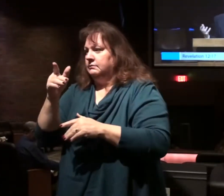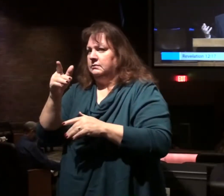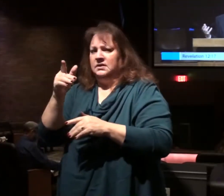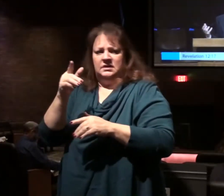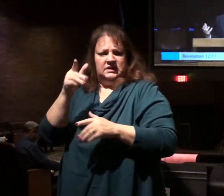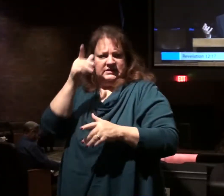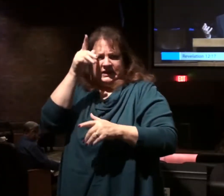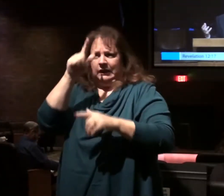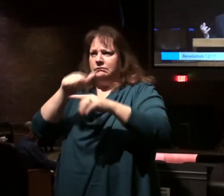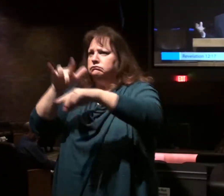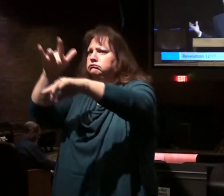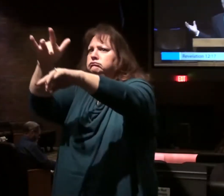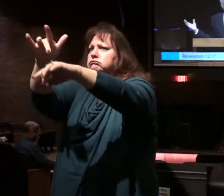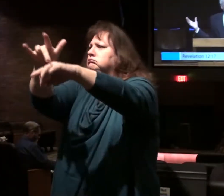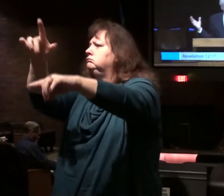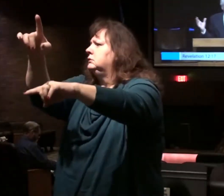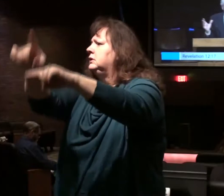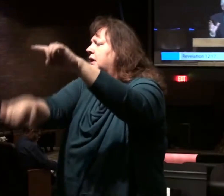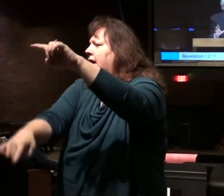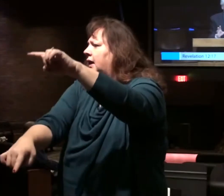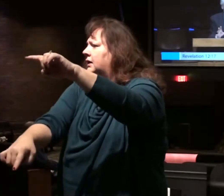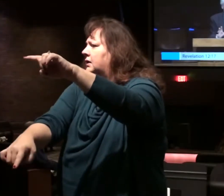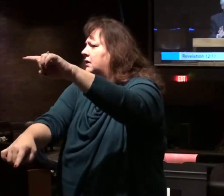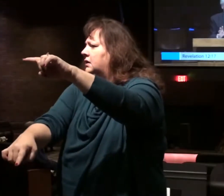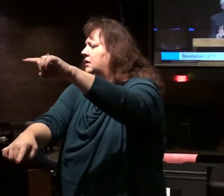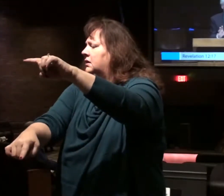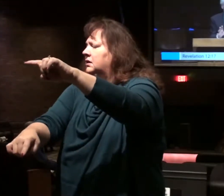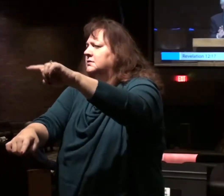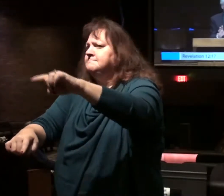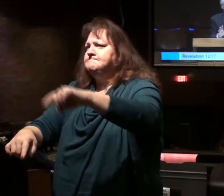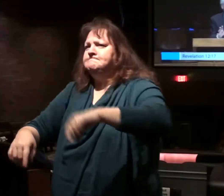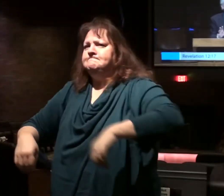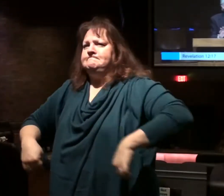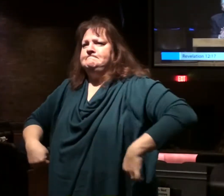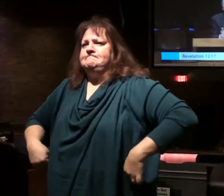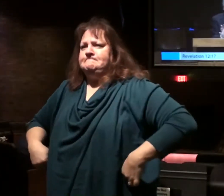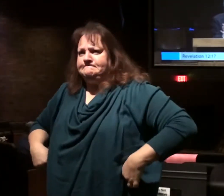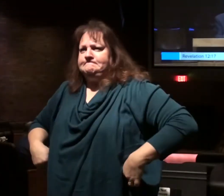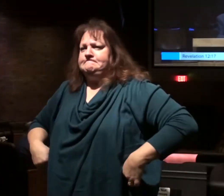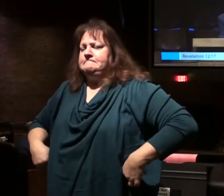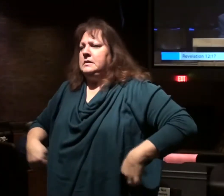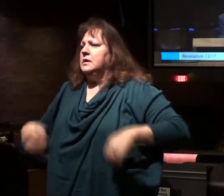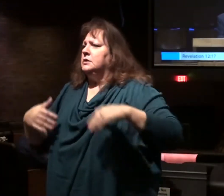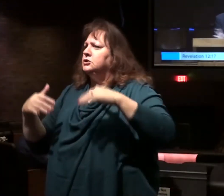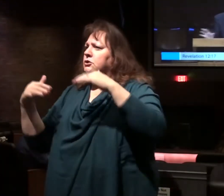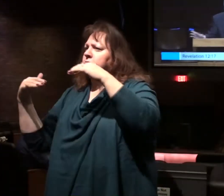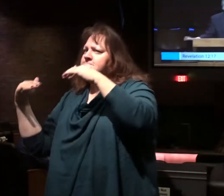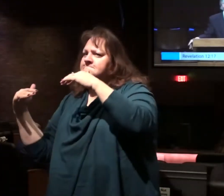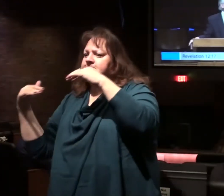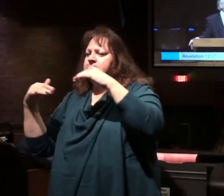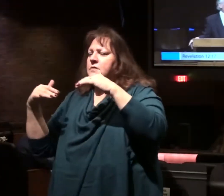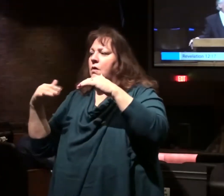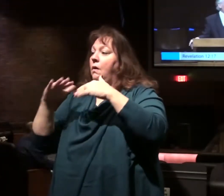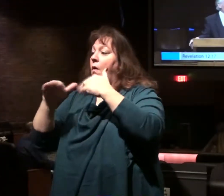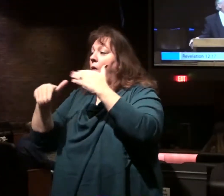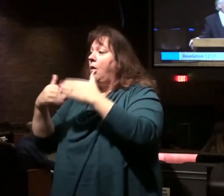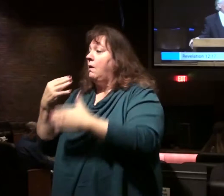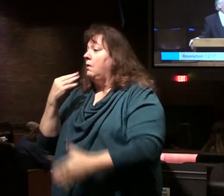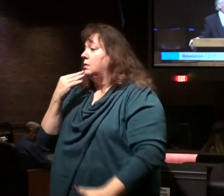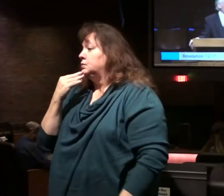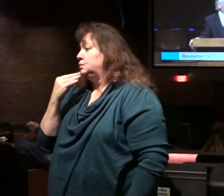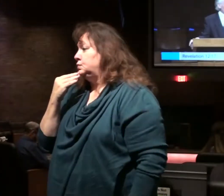get to them. So he turns attention on making war with the rest of the Jews.